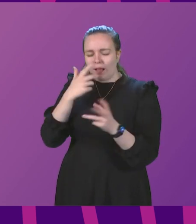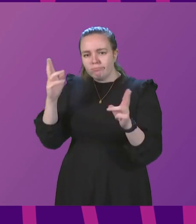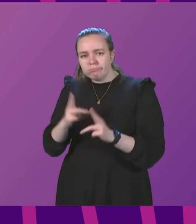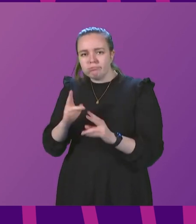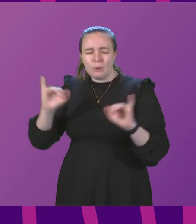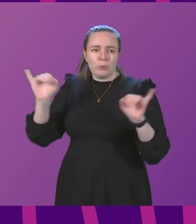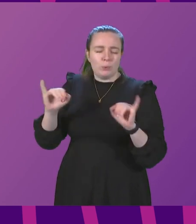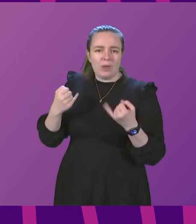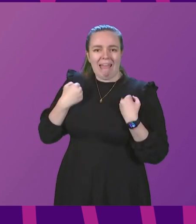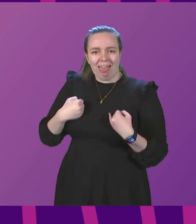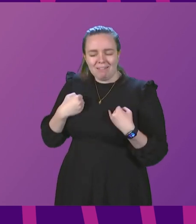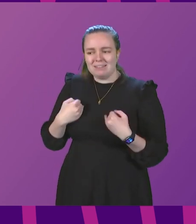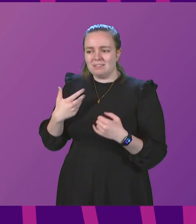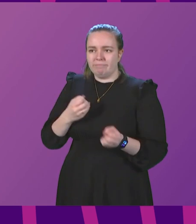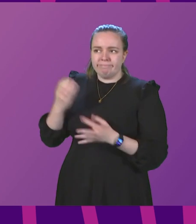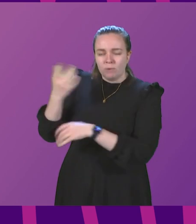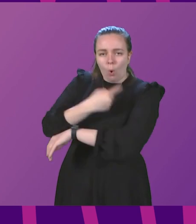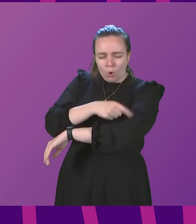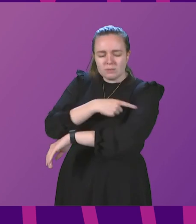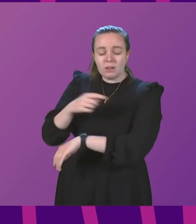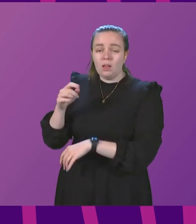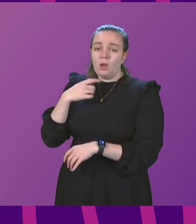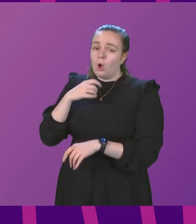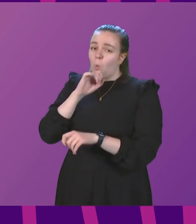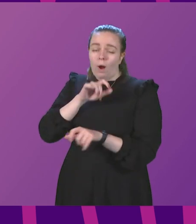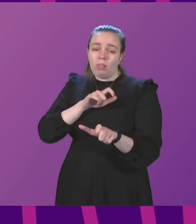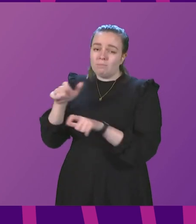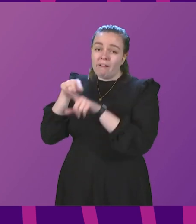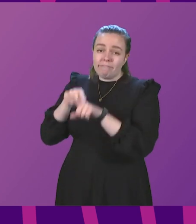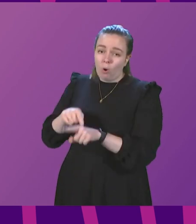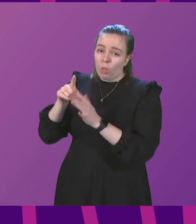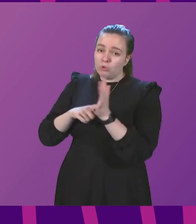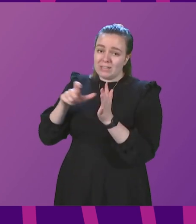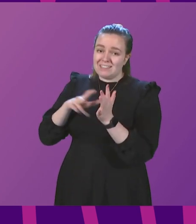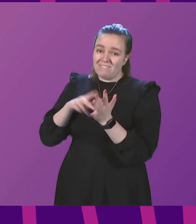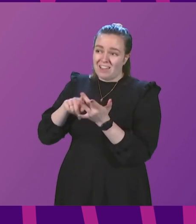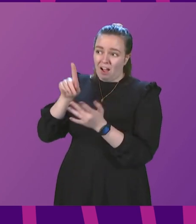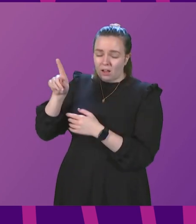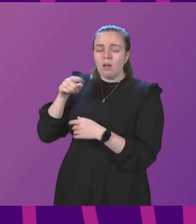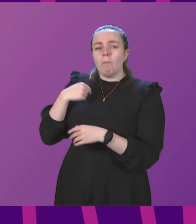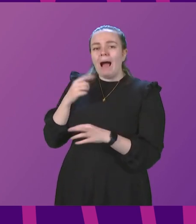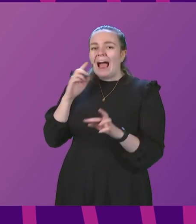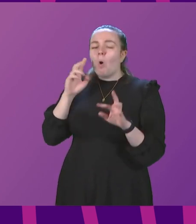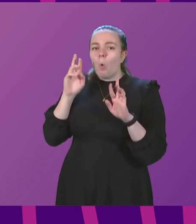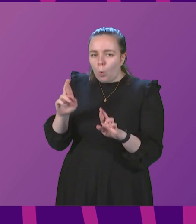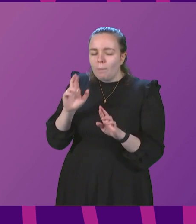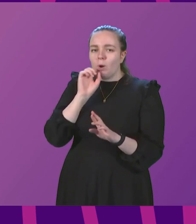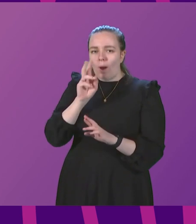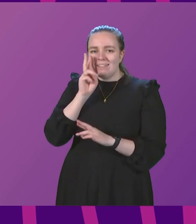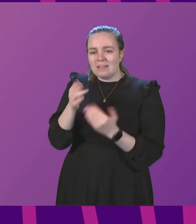illness and hospitalisation. will continue to be guided by the JCVI in future. But I very much hope that we will see further